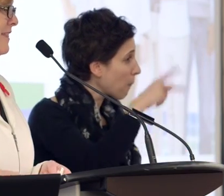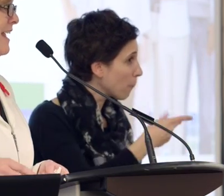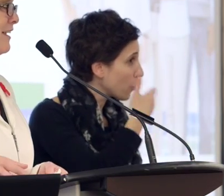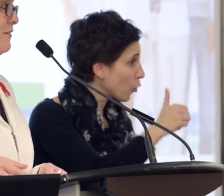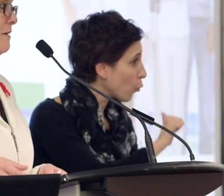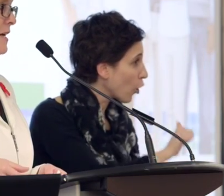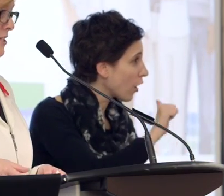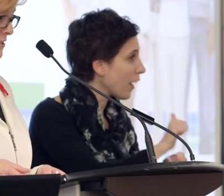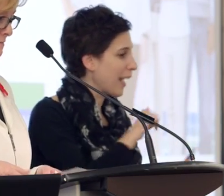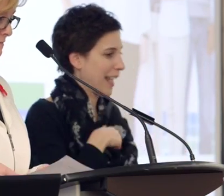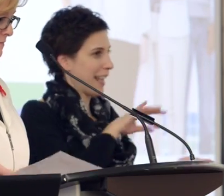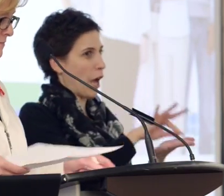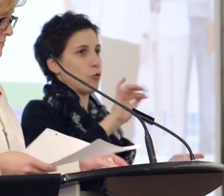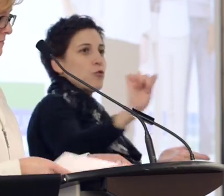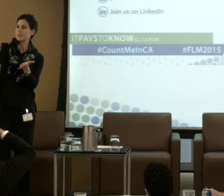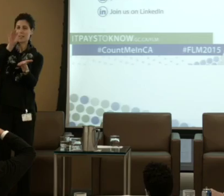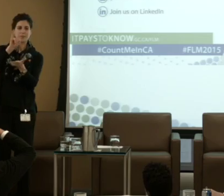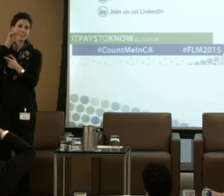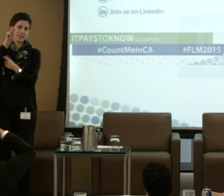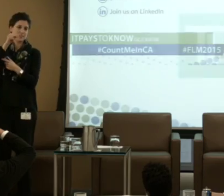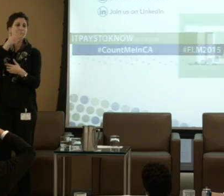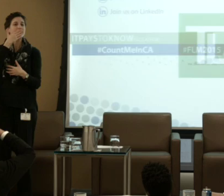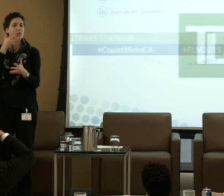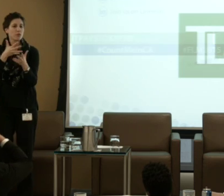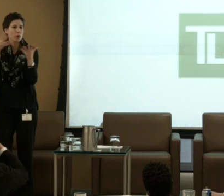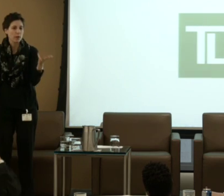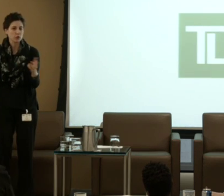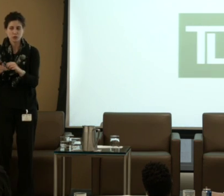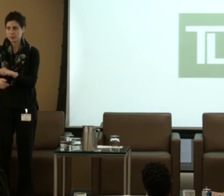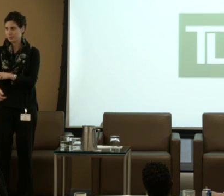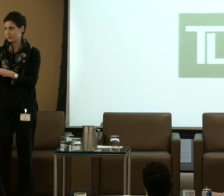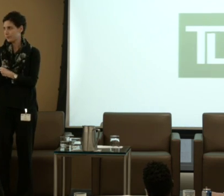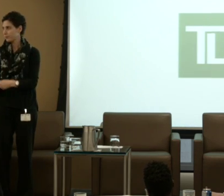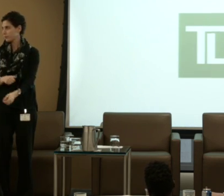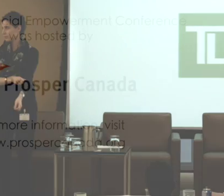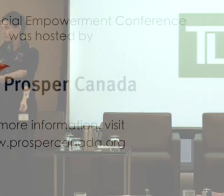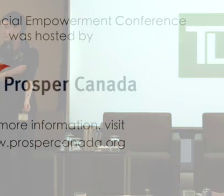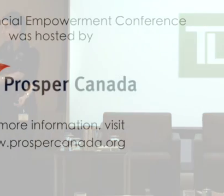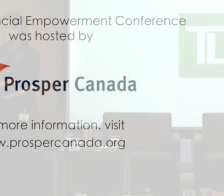in. Thank you very much. Thank you. Thank you.